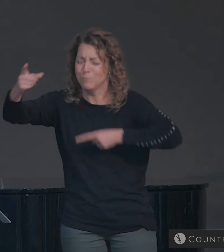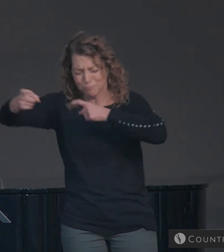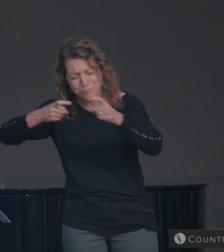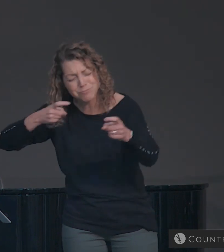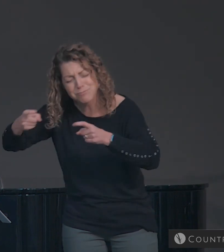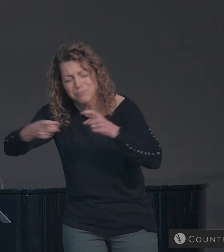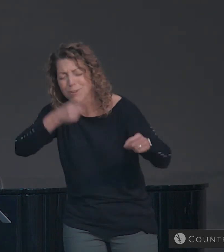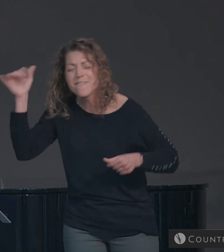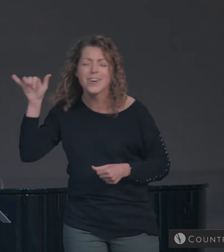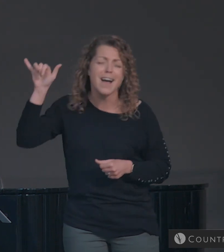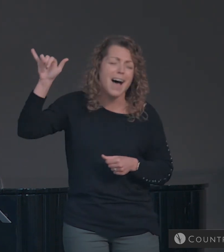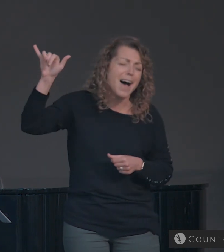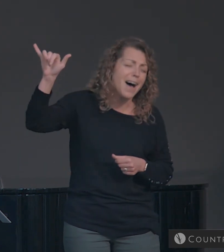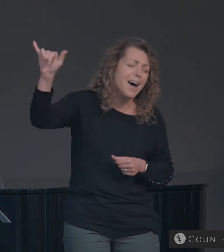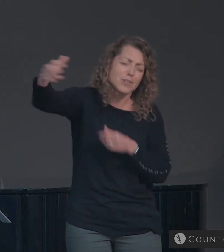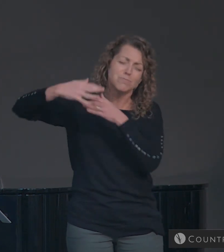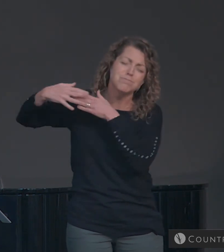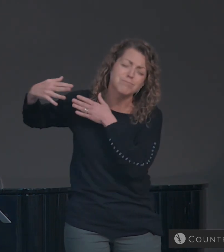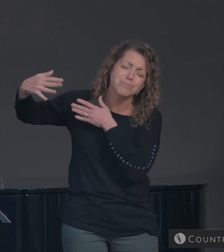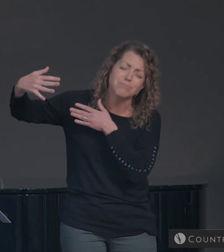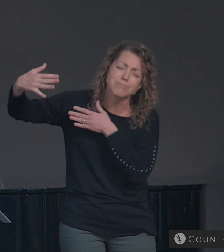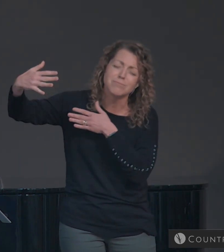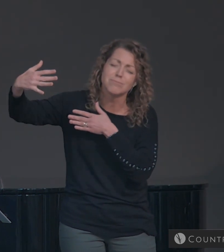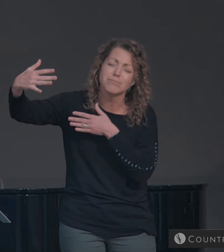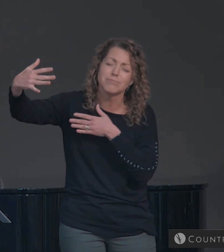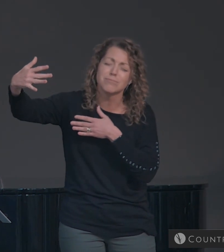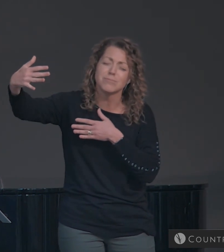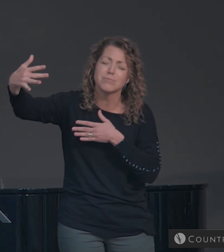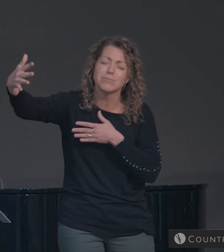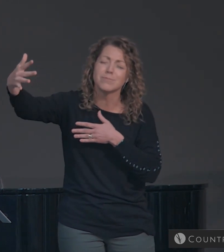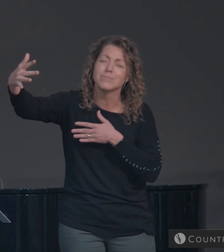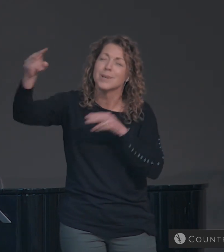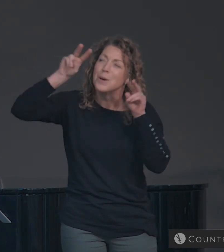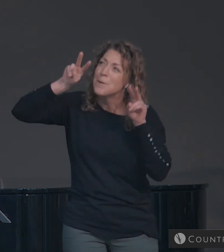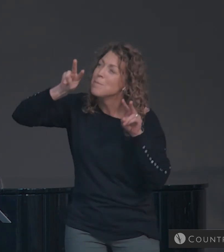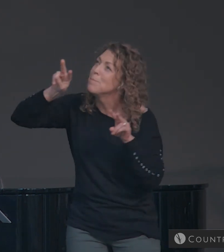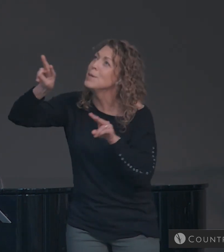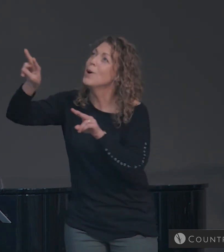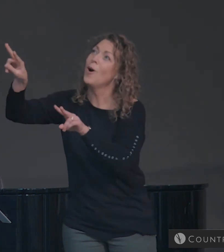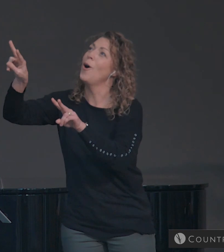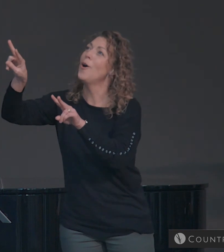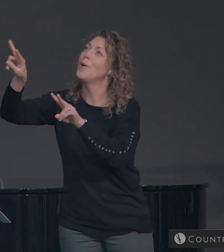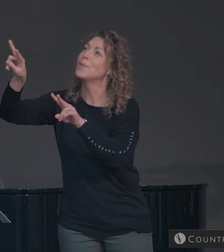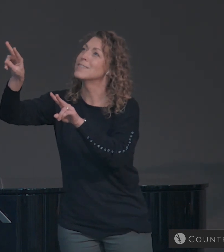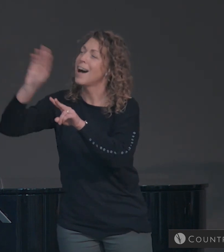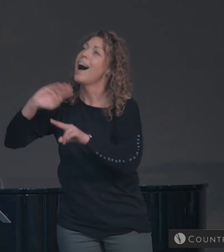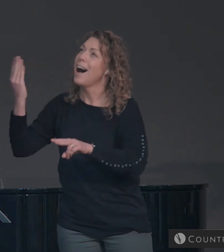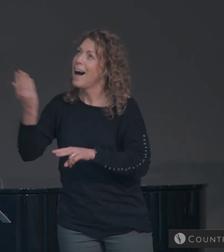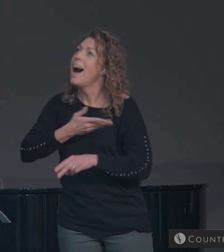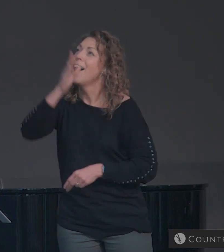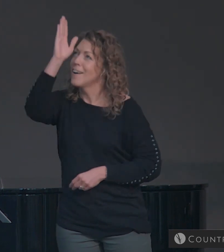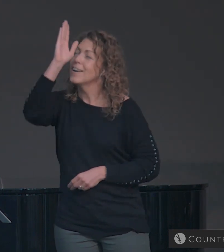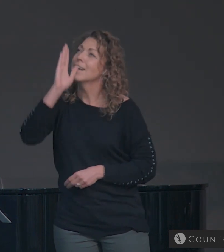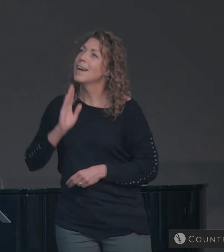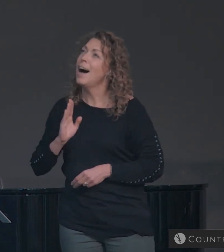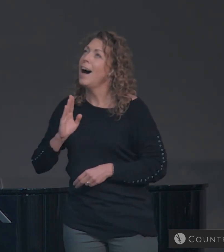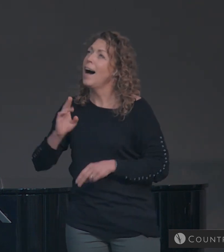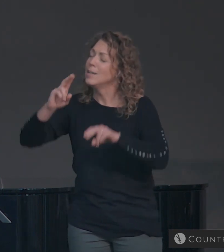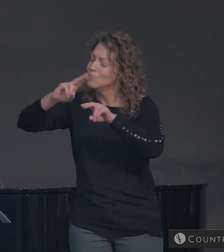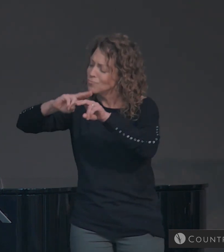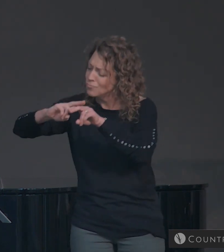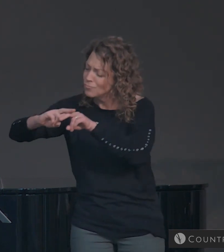reign forever For your glory fill the You will Behold our